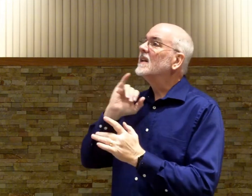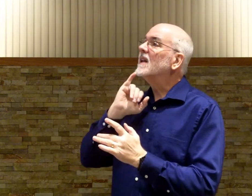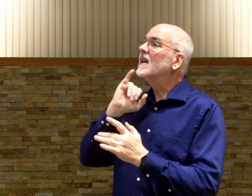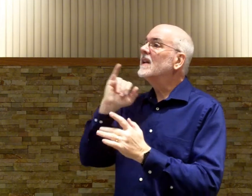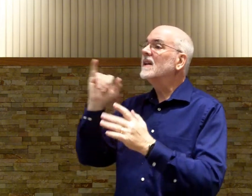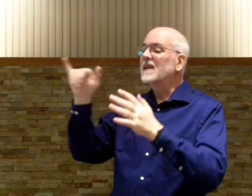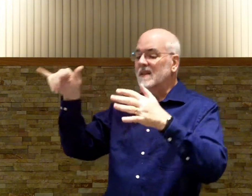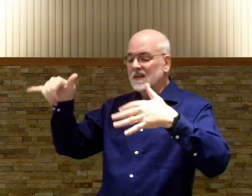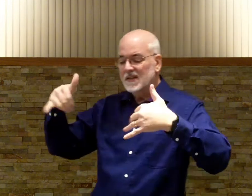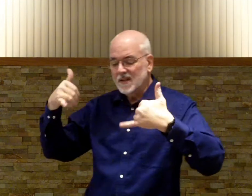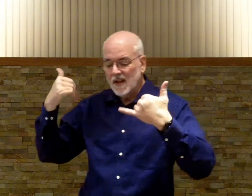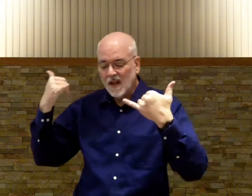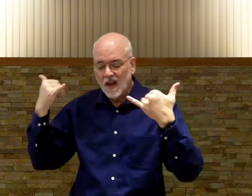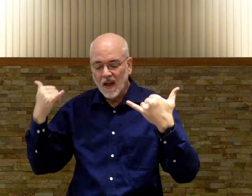tis now.